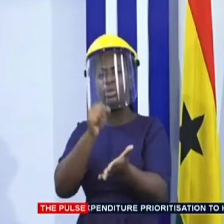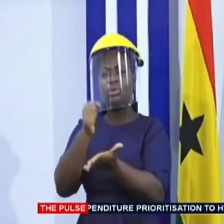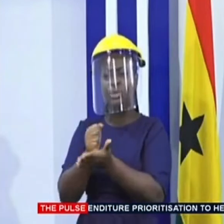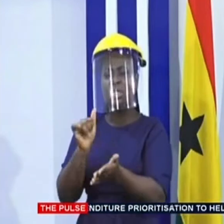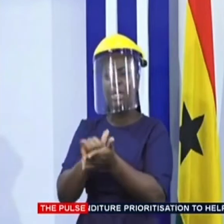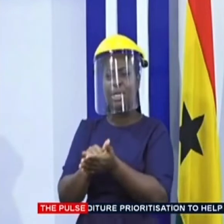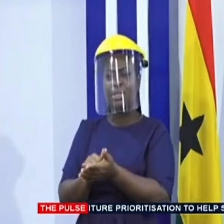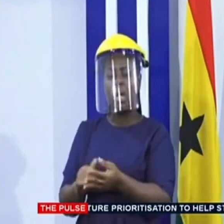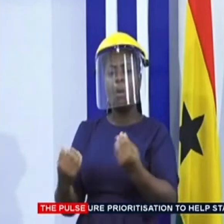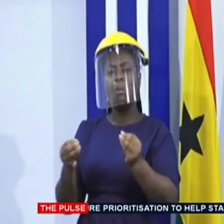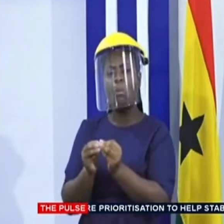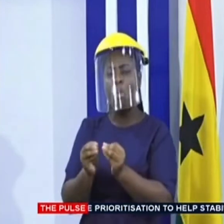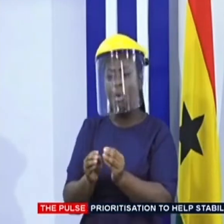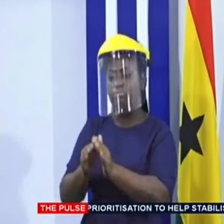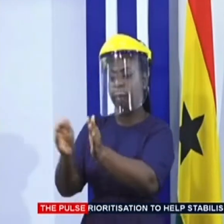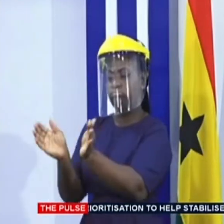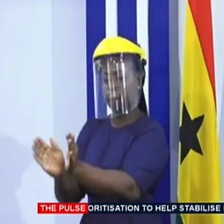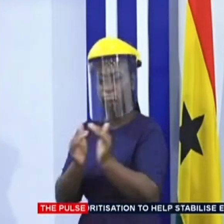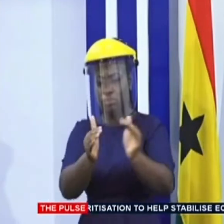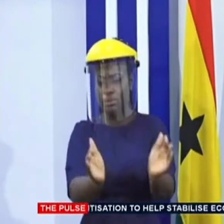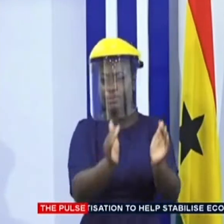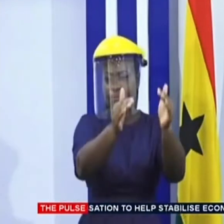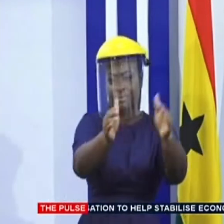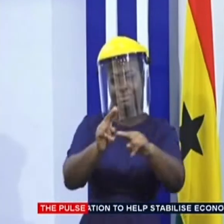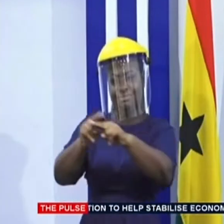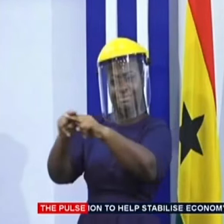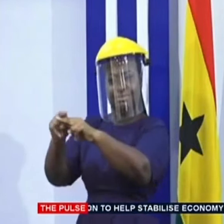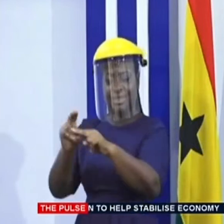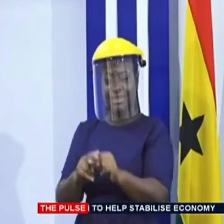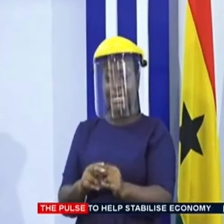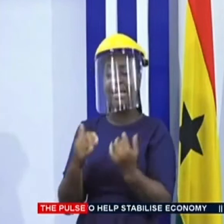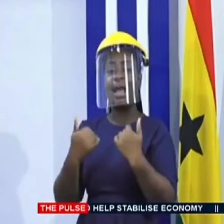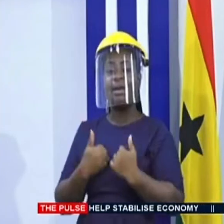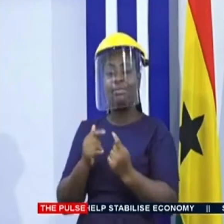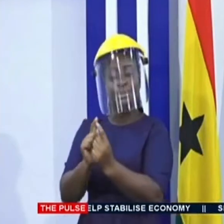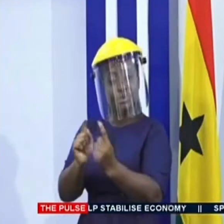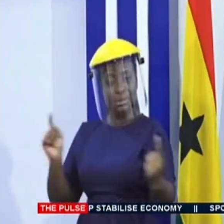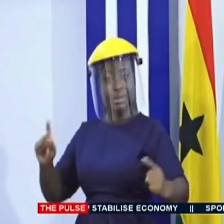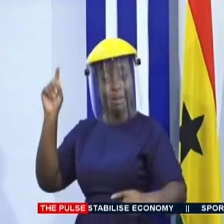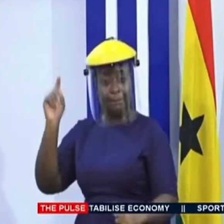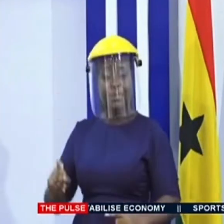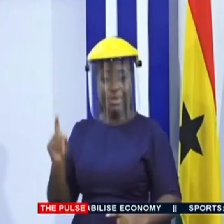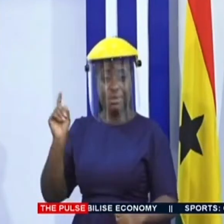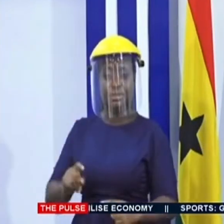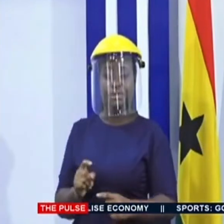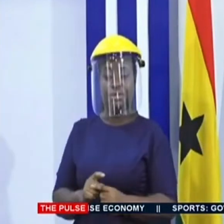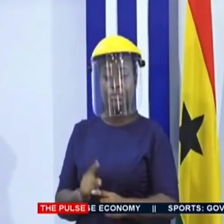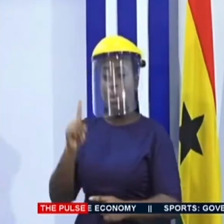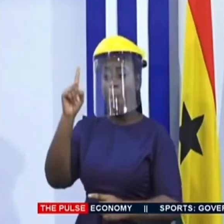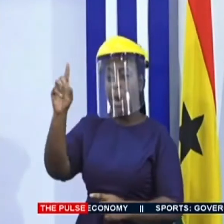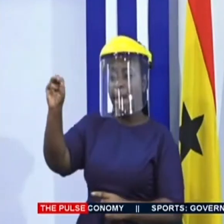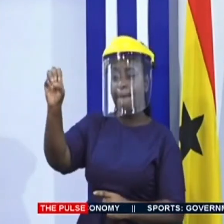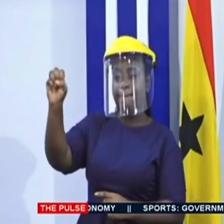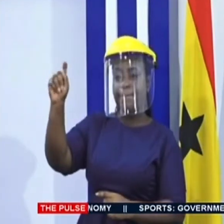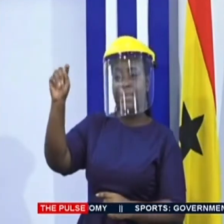adequate spacing for seating and maintaining social distancing of one meter can